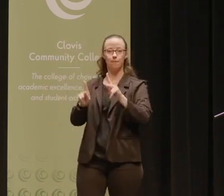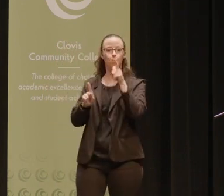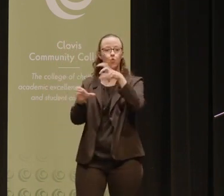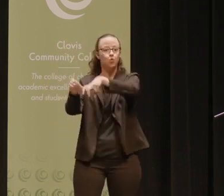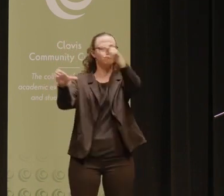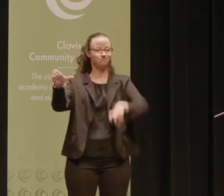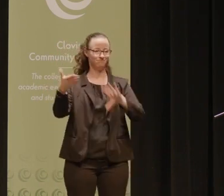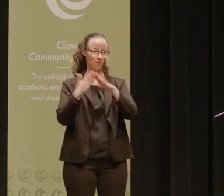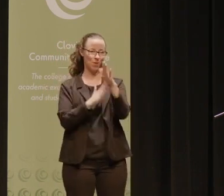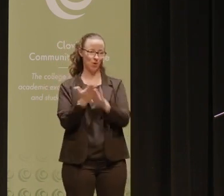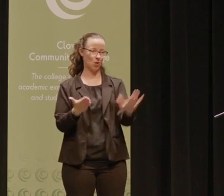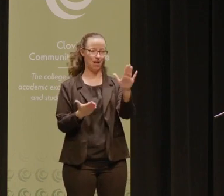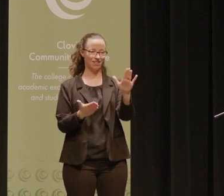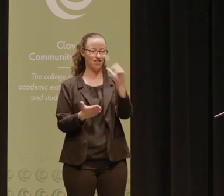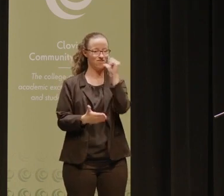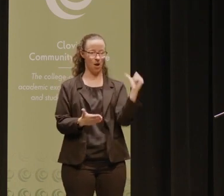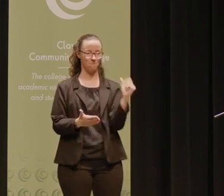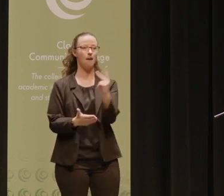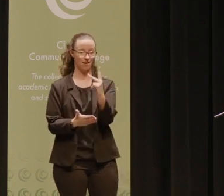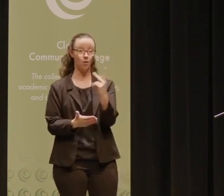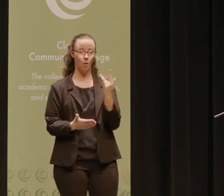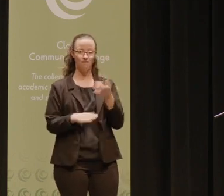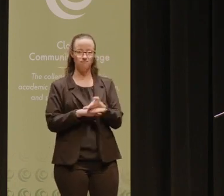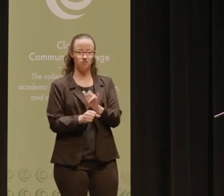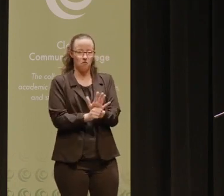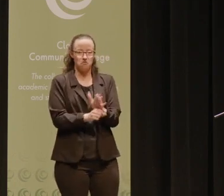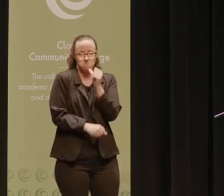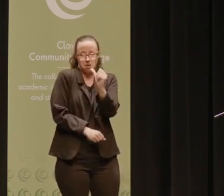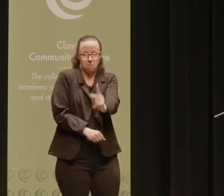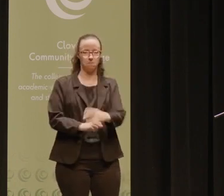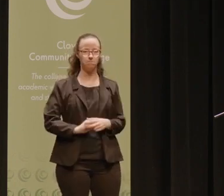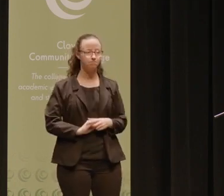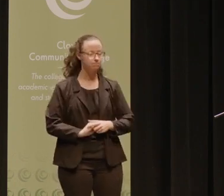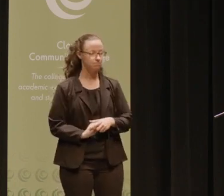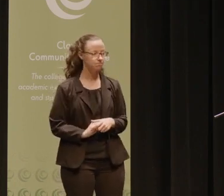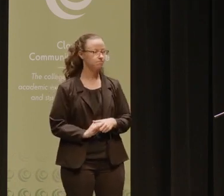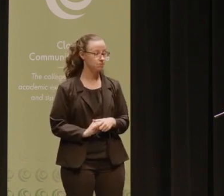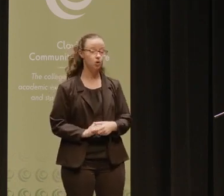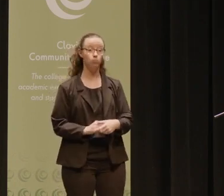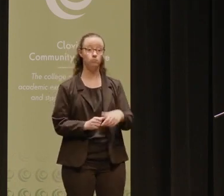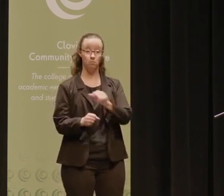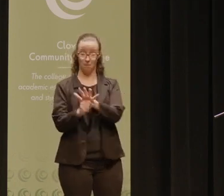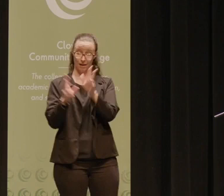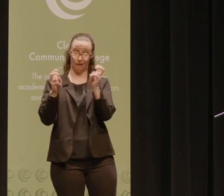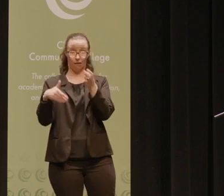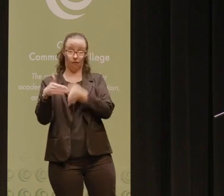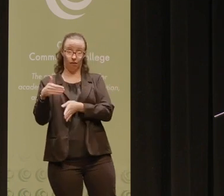community colleges and have not re-enrolled because of the pandemic. And shortly after the pandemic,